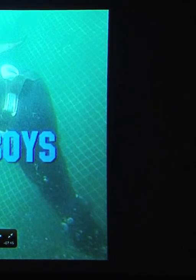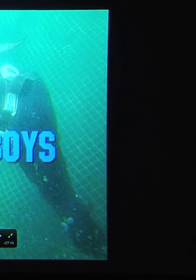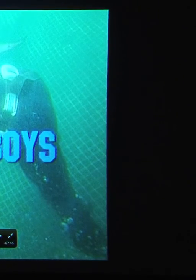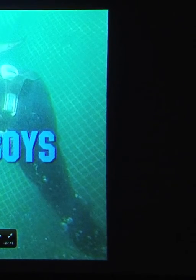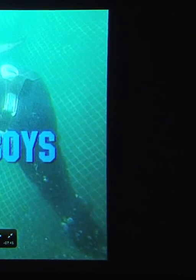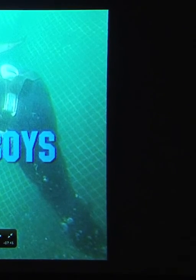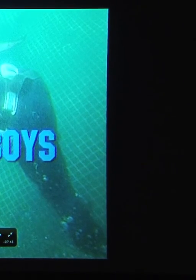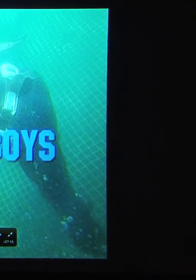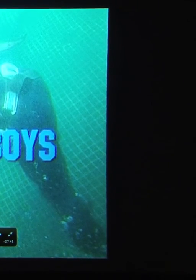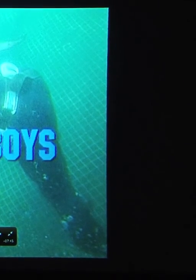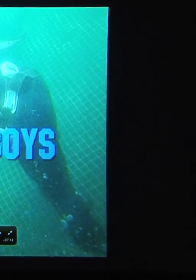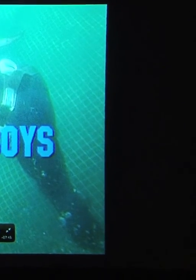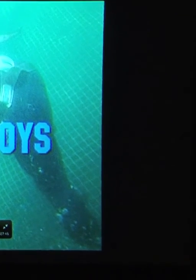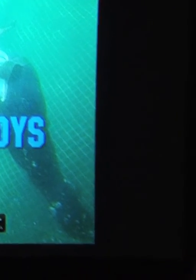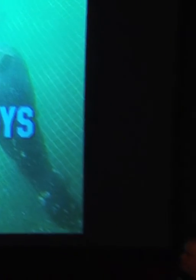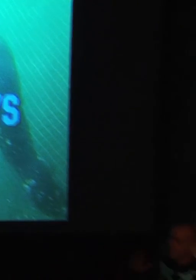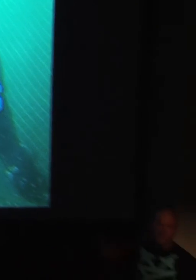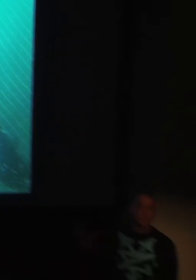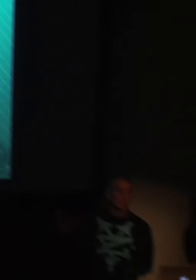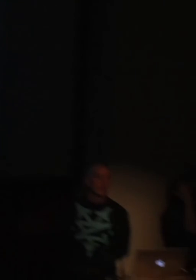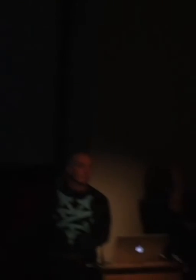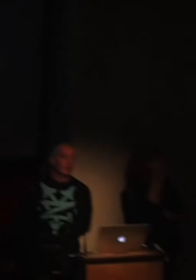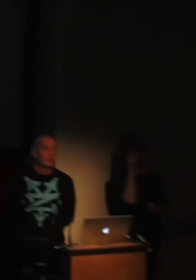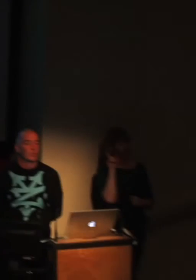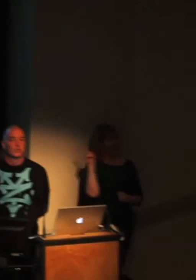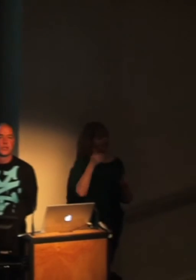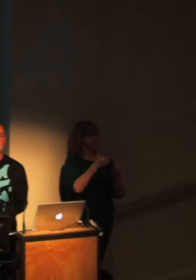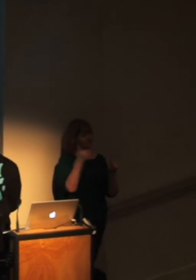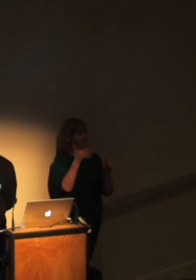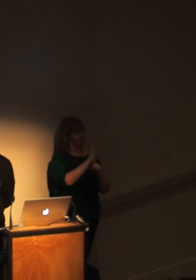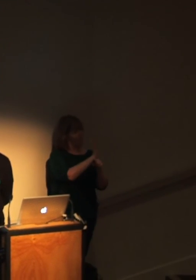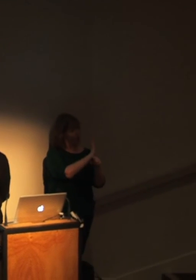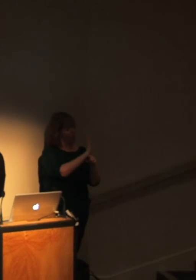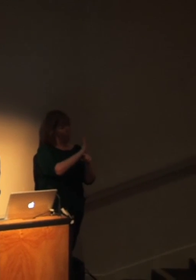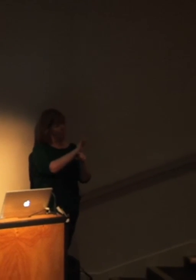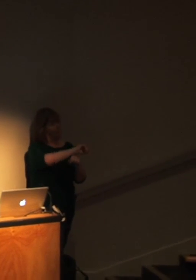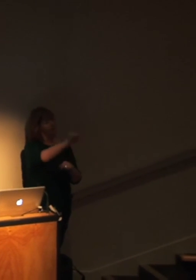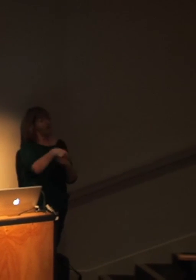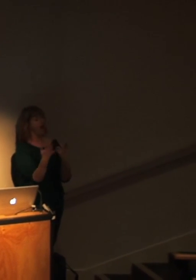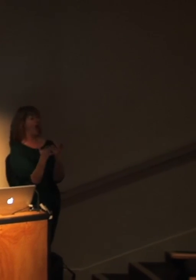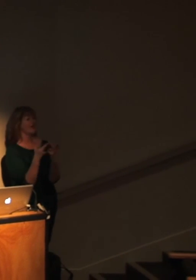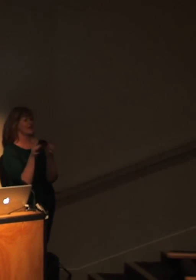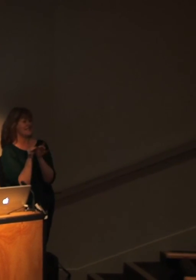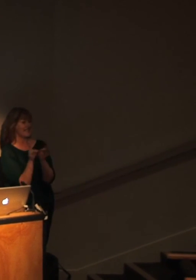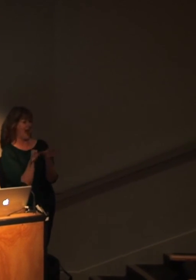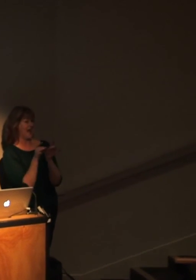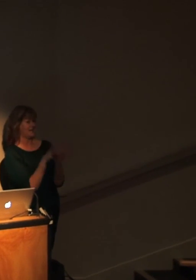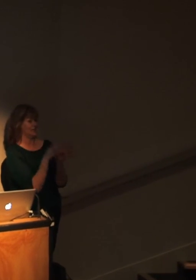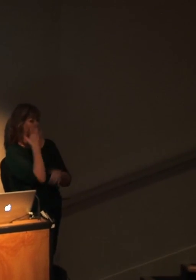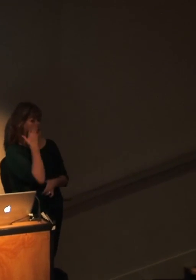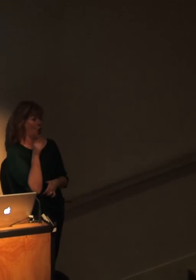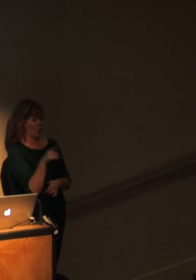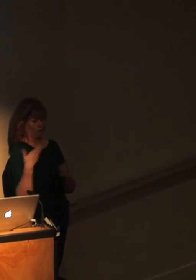Right. Now, all of those, if you think about that particular film, and you also think about those other beginnings that I showed you before,